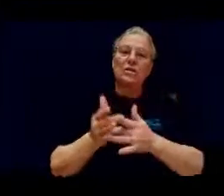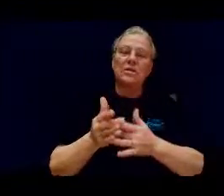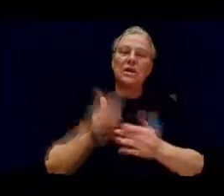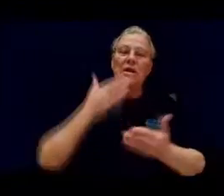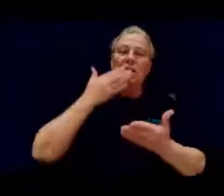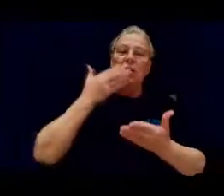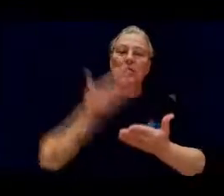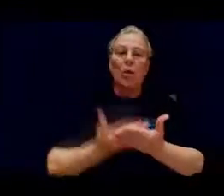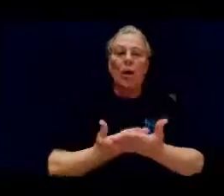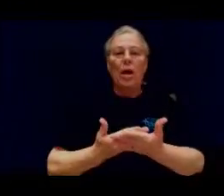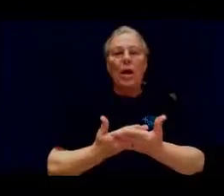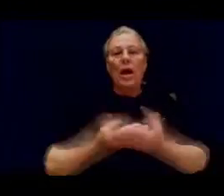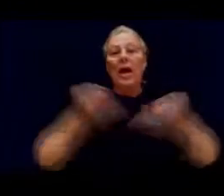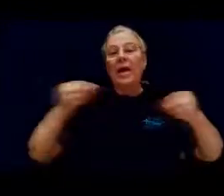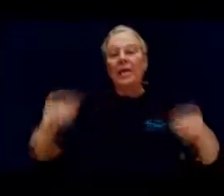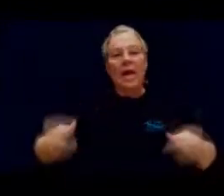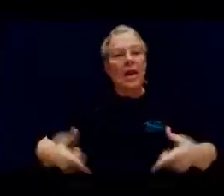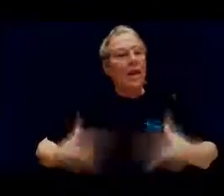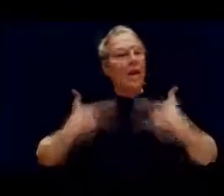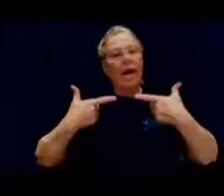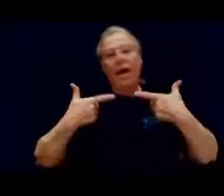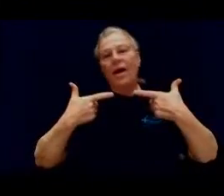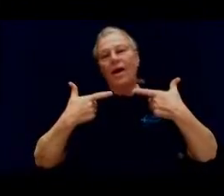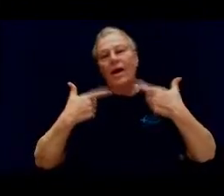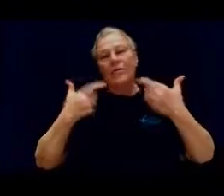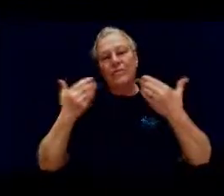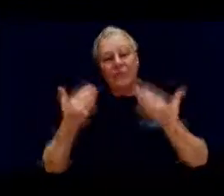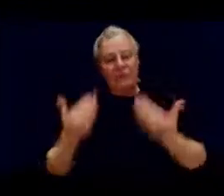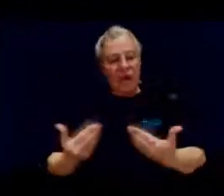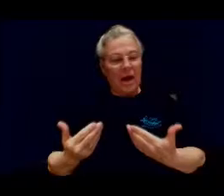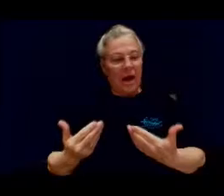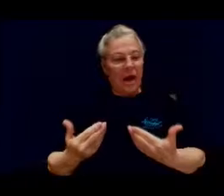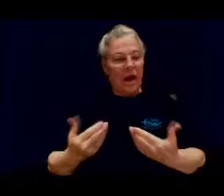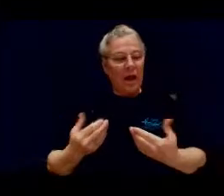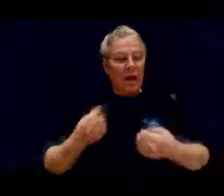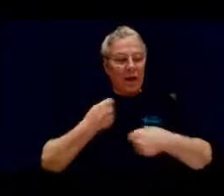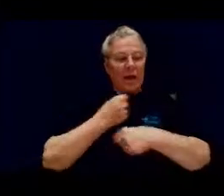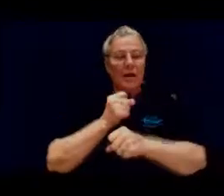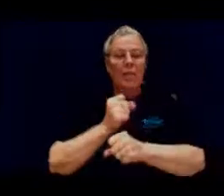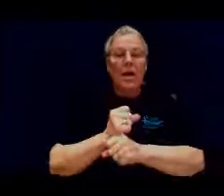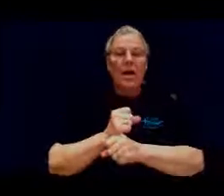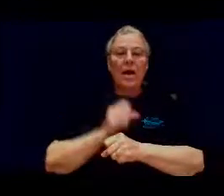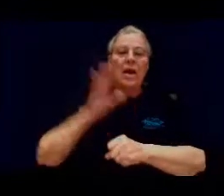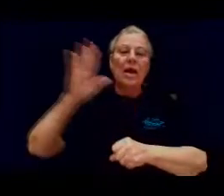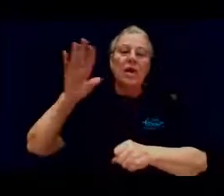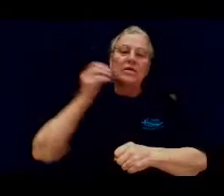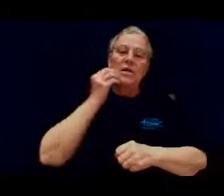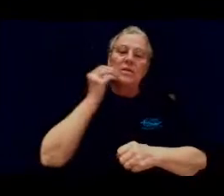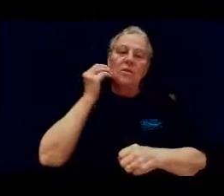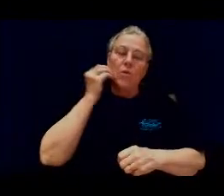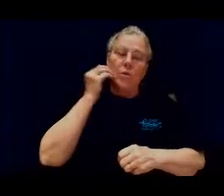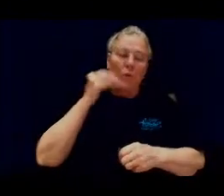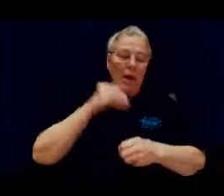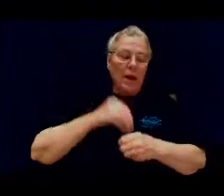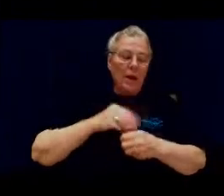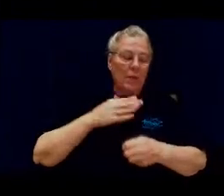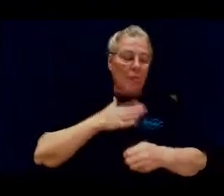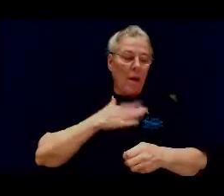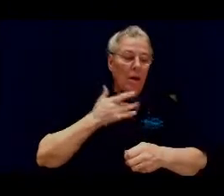is well and alive today he makes his home in my